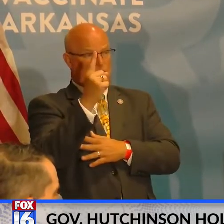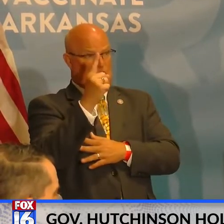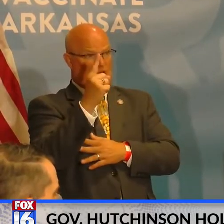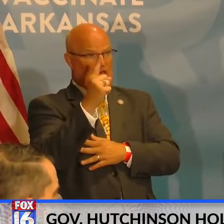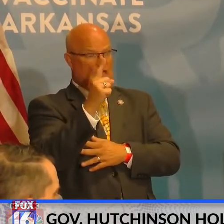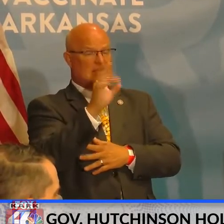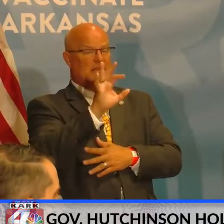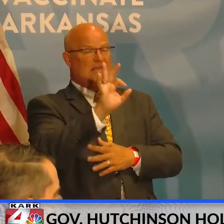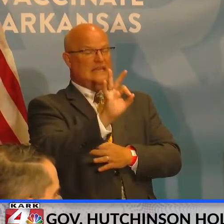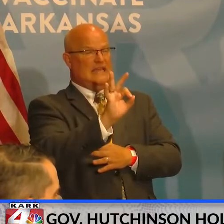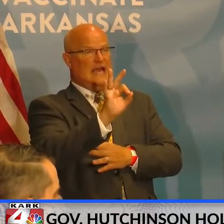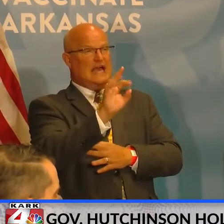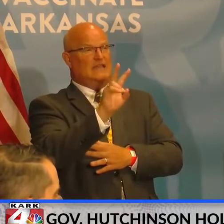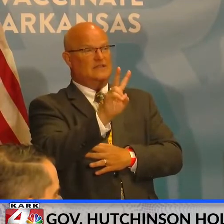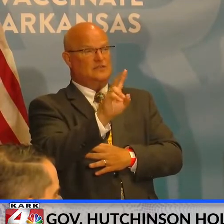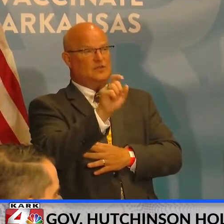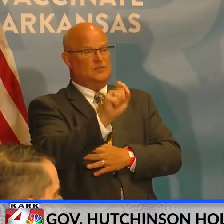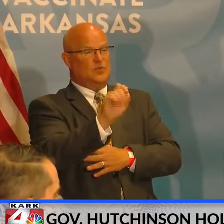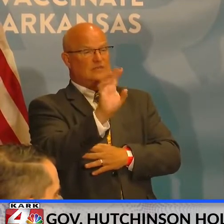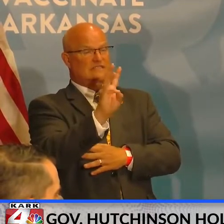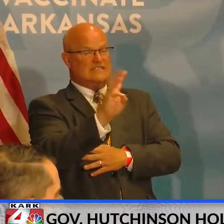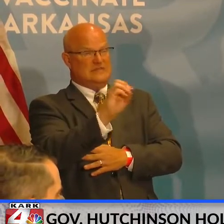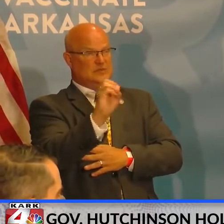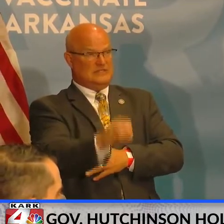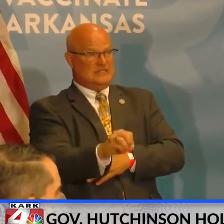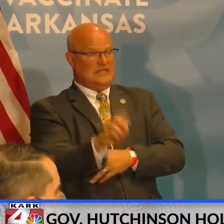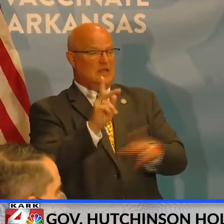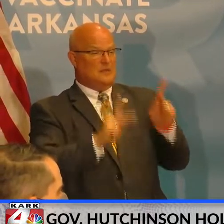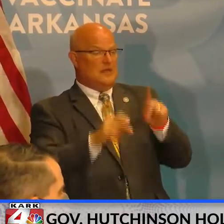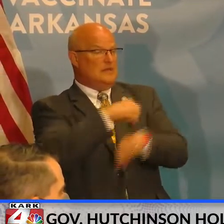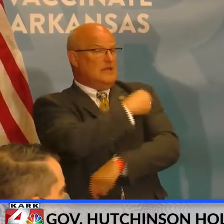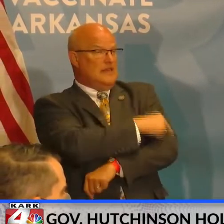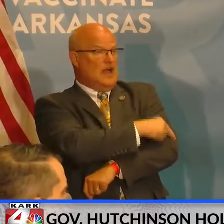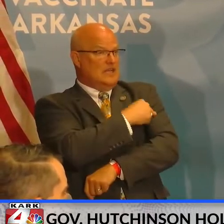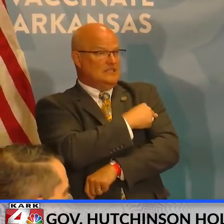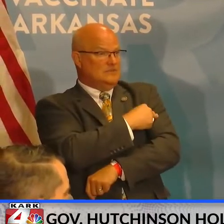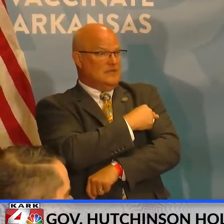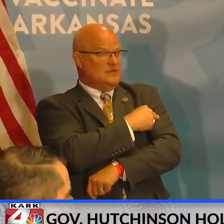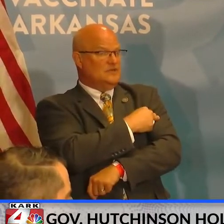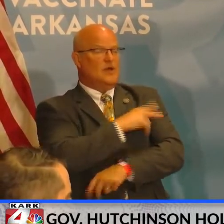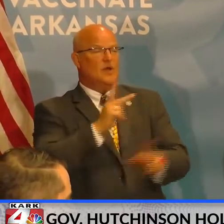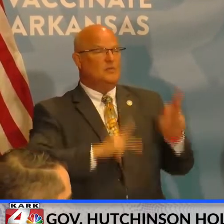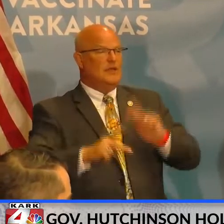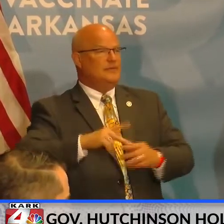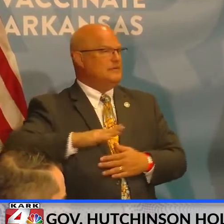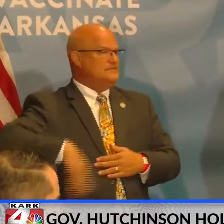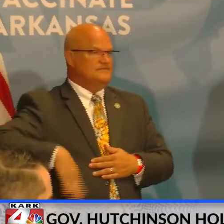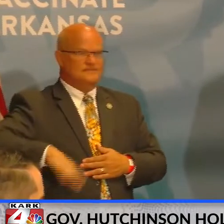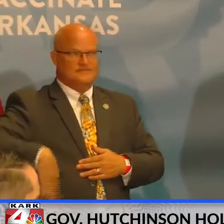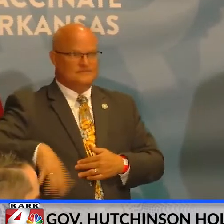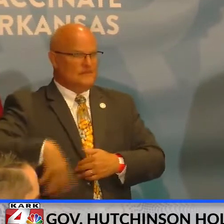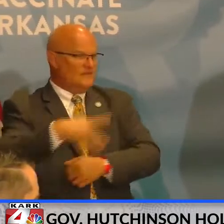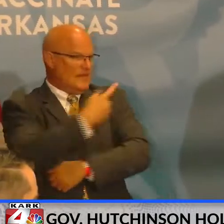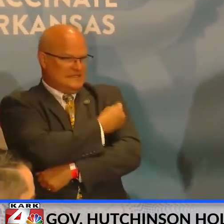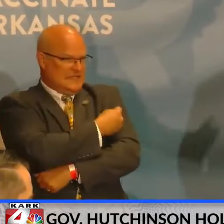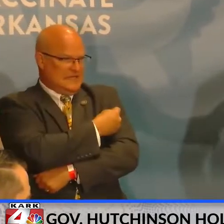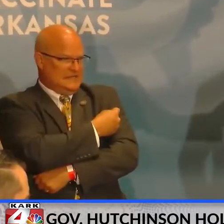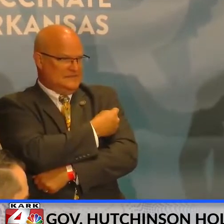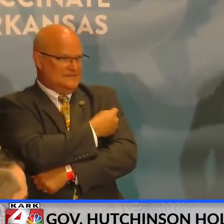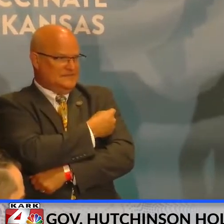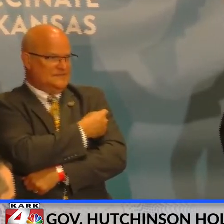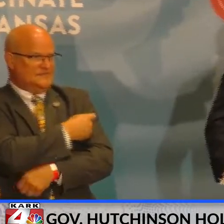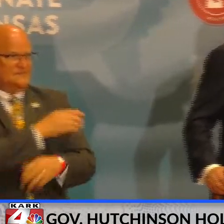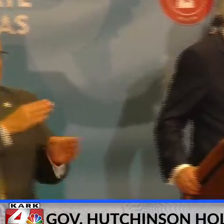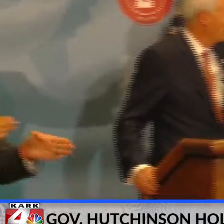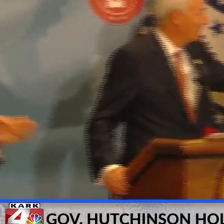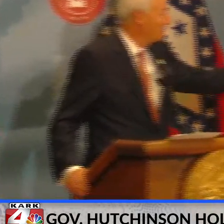92.6% of hospitalizations were in individuals that were not fully vaccinated. And then